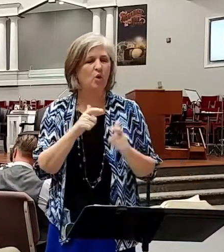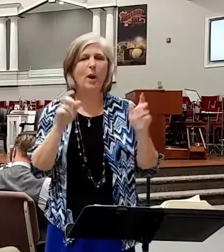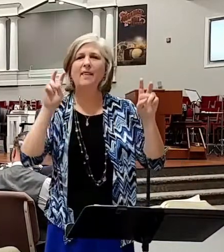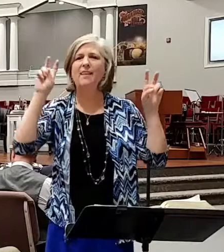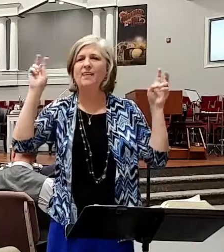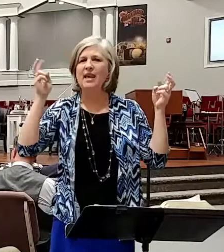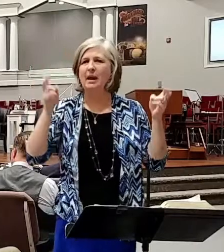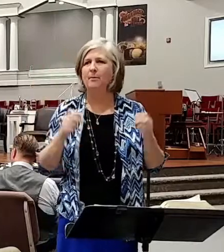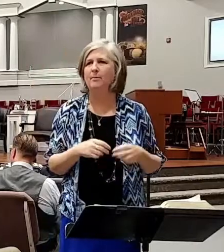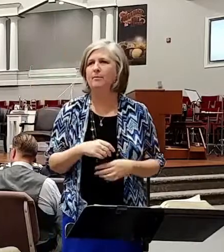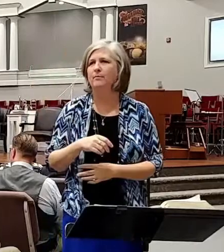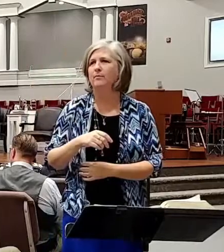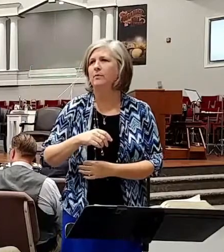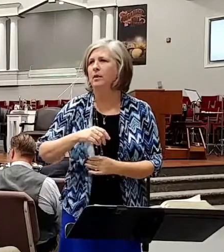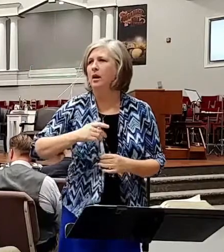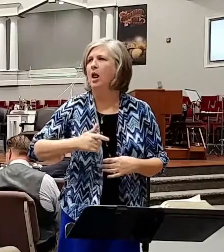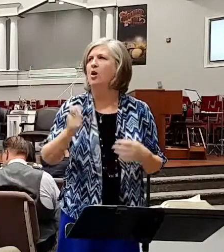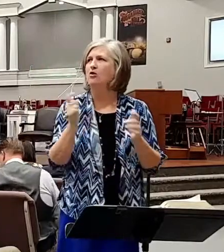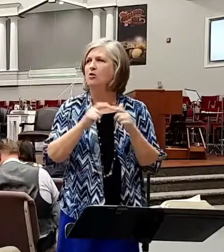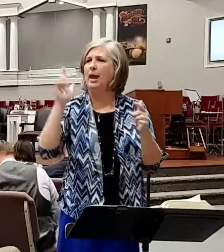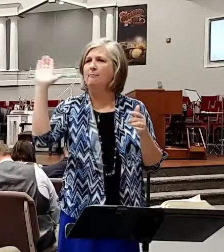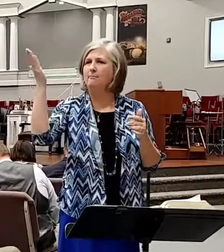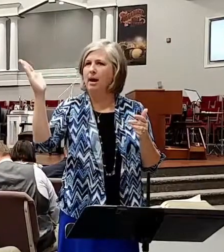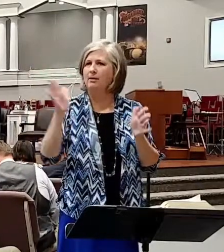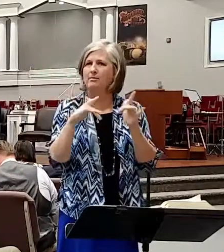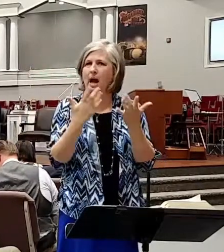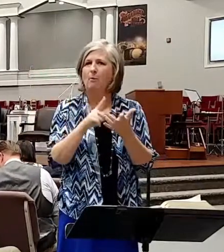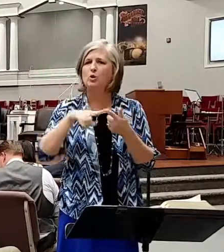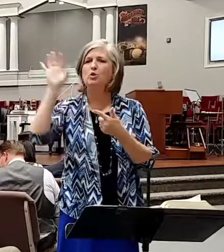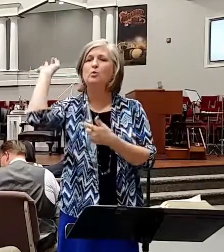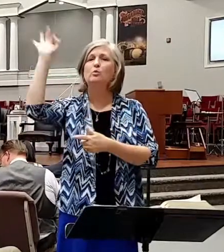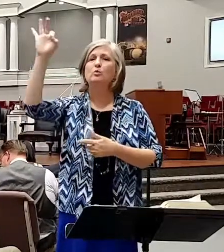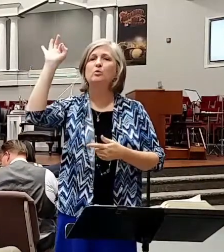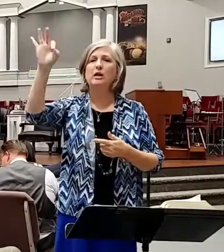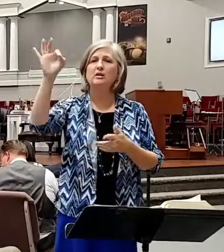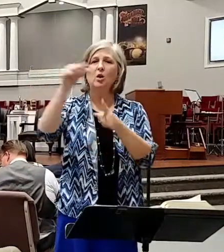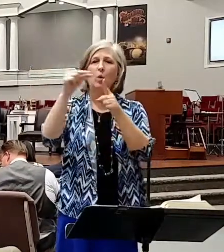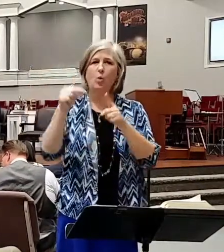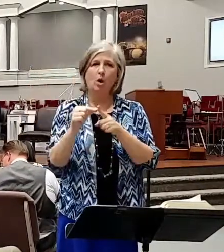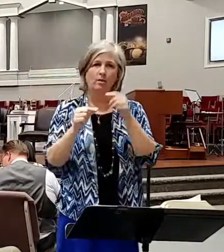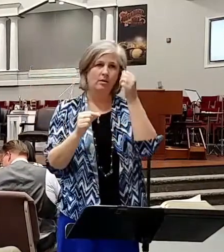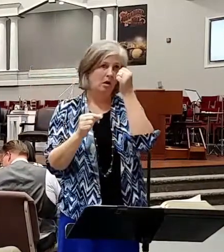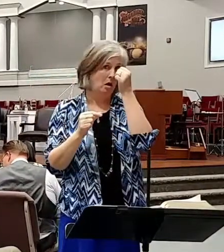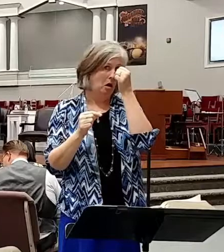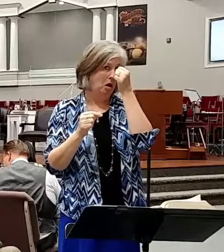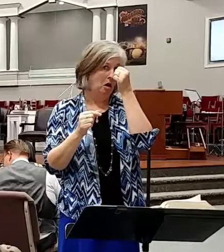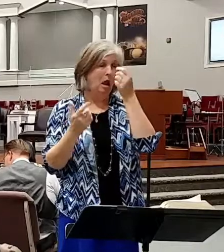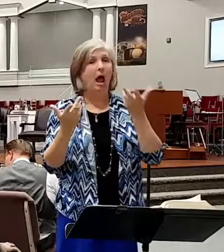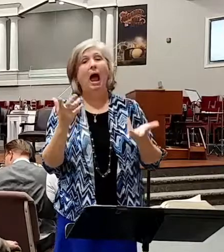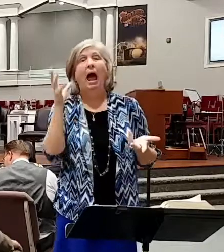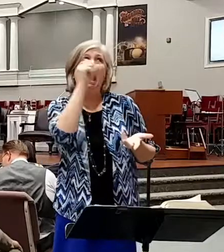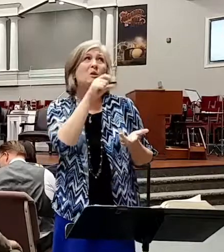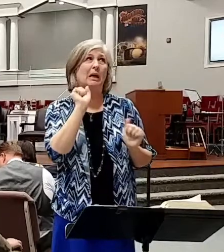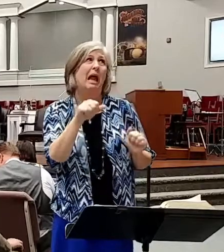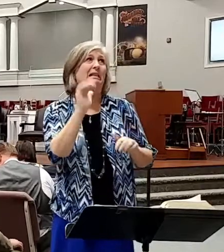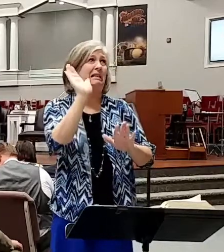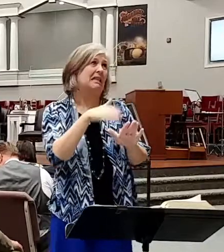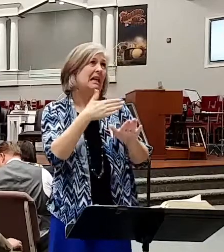It's a great theme, and it's a great message of Scripture to preach the Word. Now, I reckon you can sing the Word. I'm sure you can